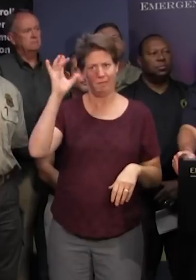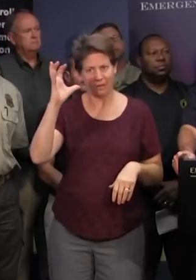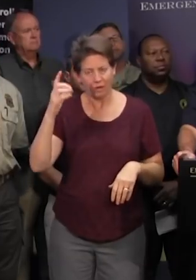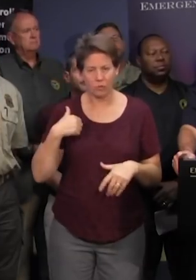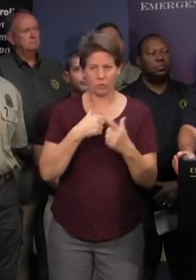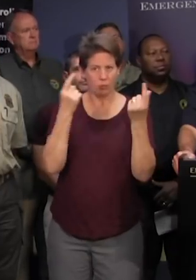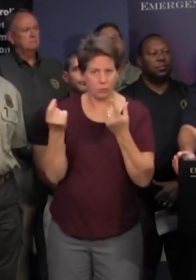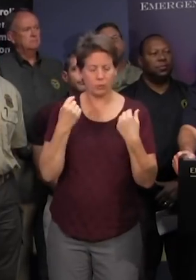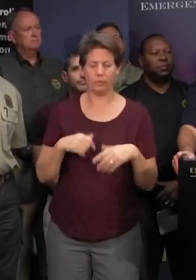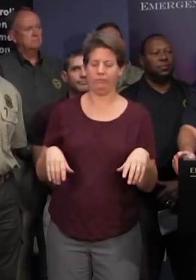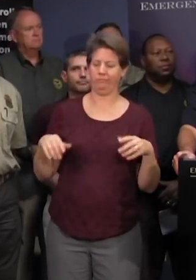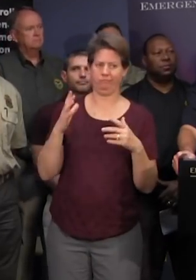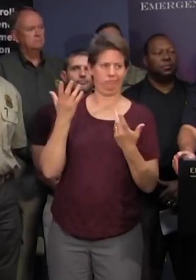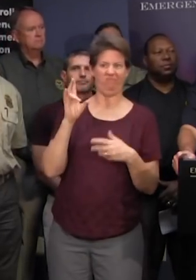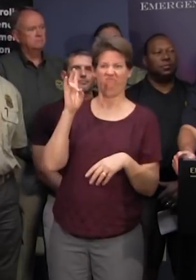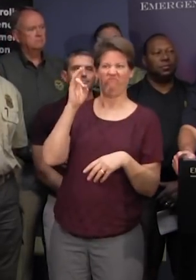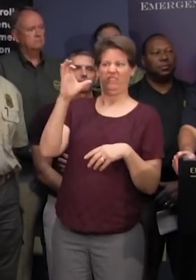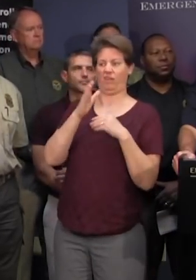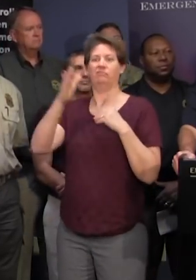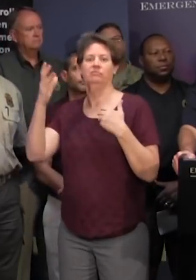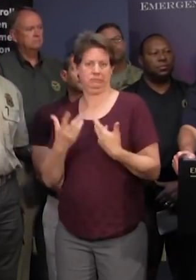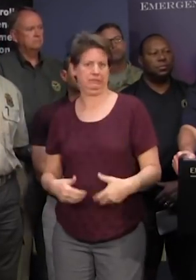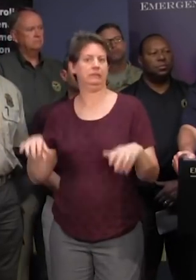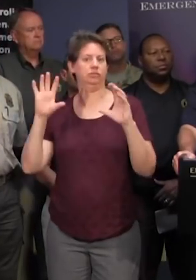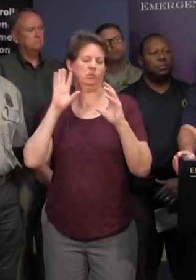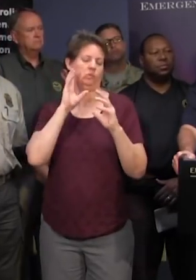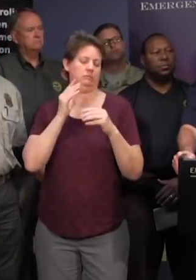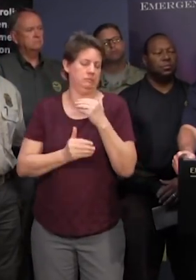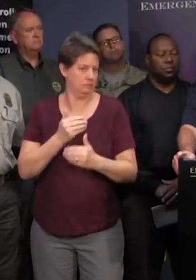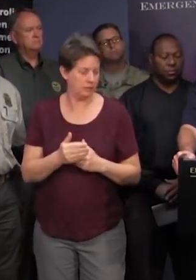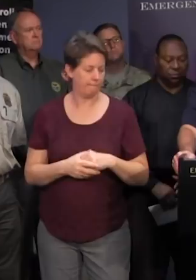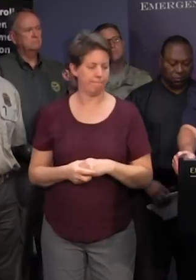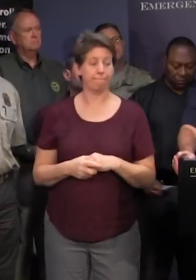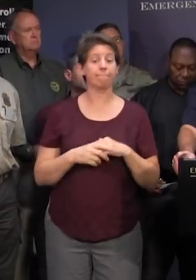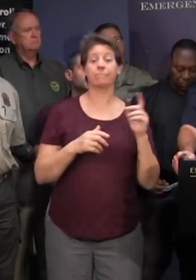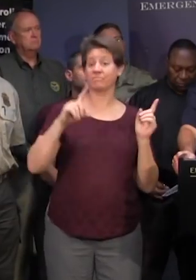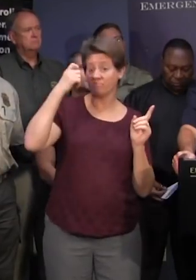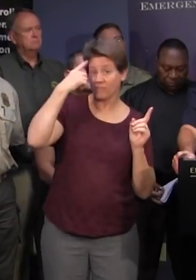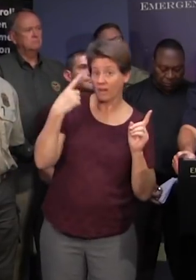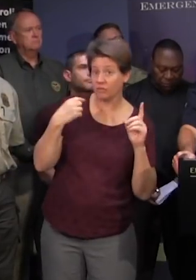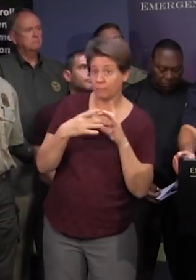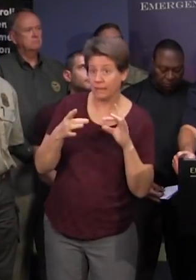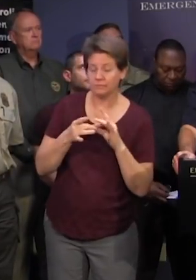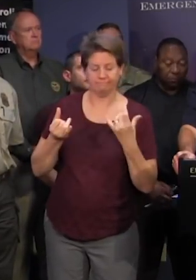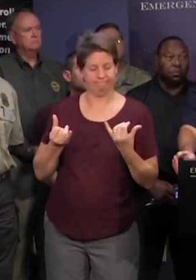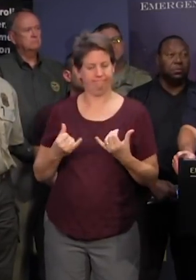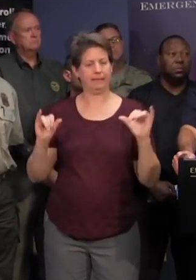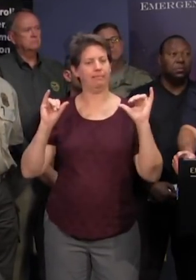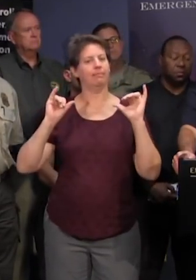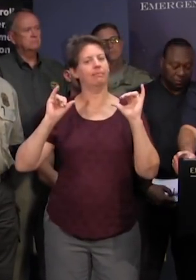on over 700 have been are complete or in progress uh the governor already mentioned that we've still got